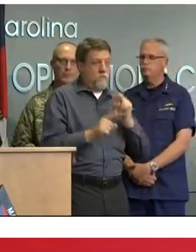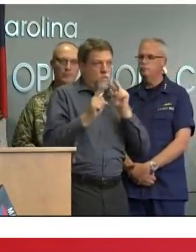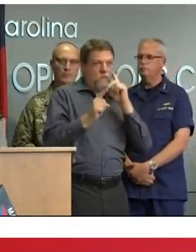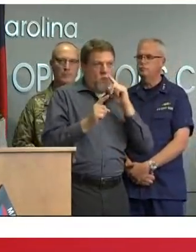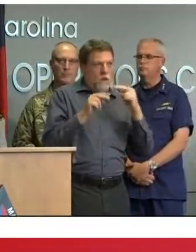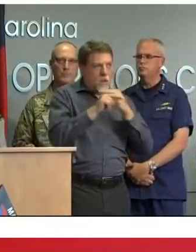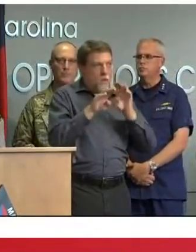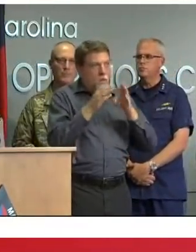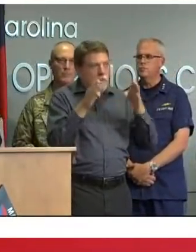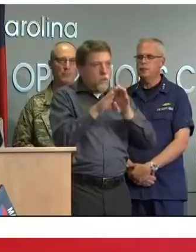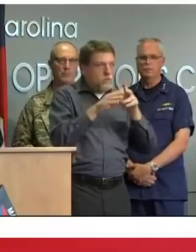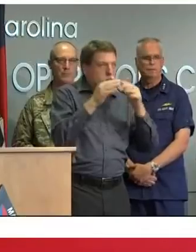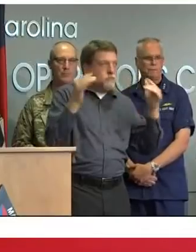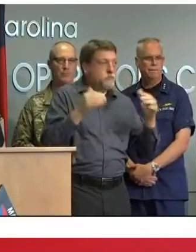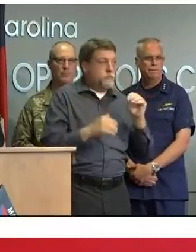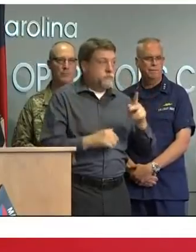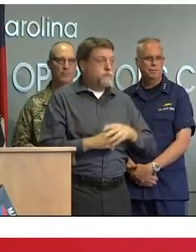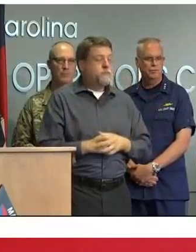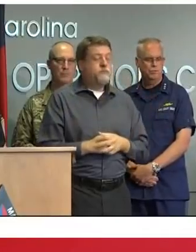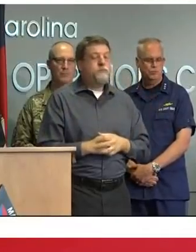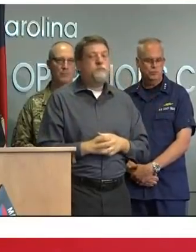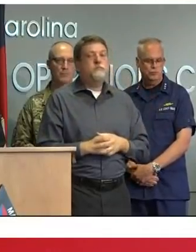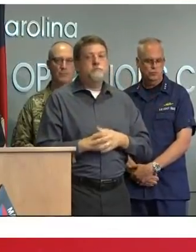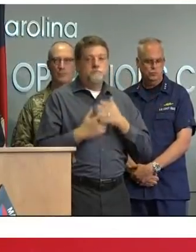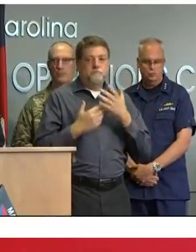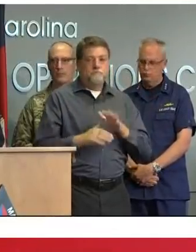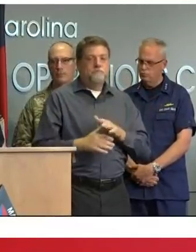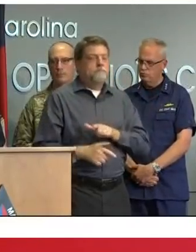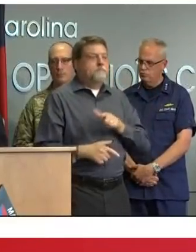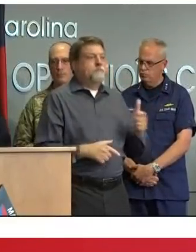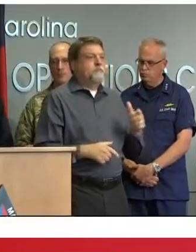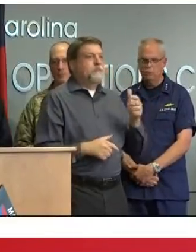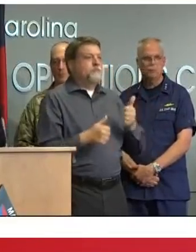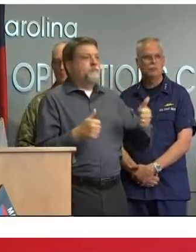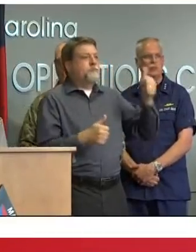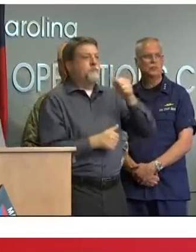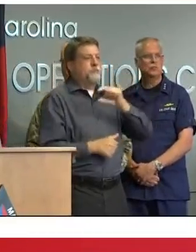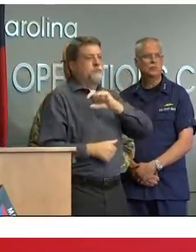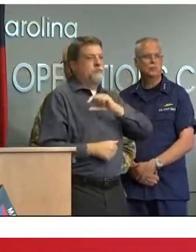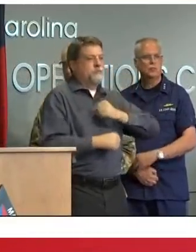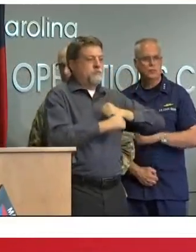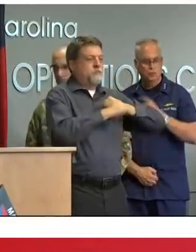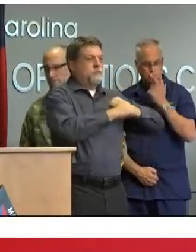we'll now hear from the adjunct general greg lusk north carolina national guard